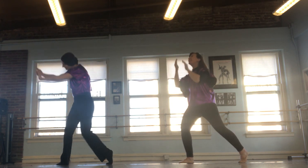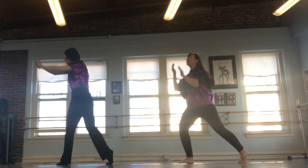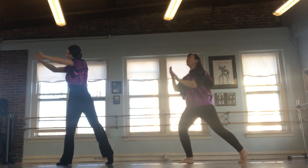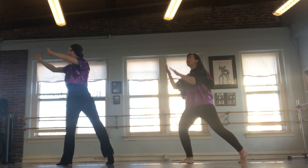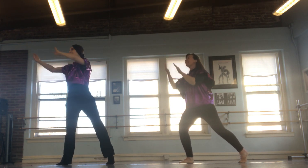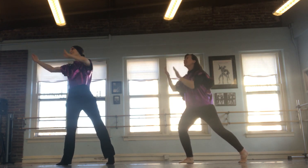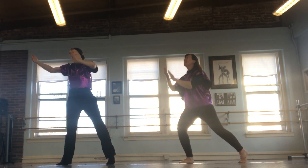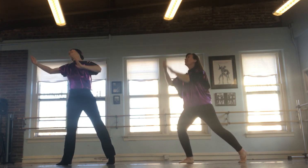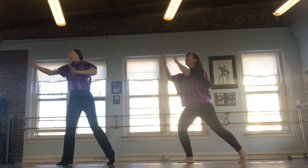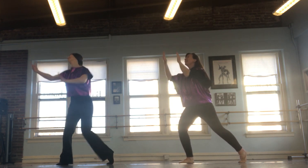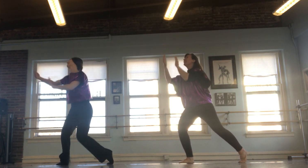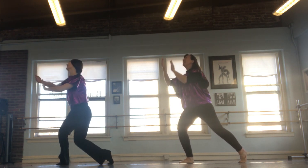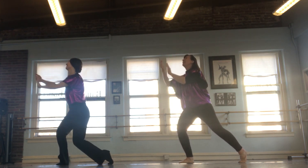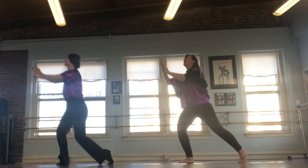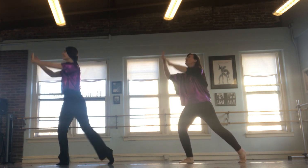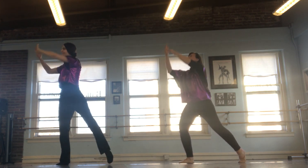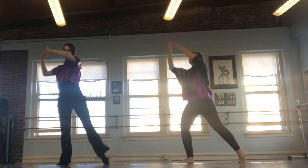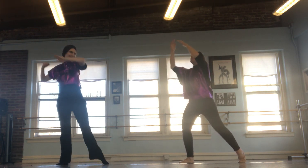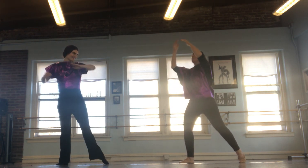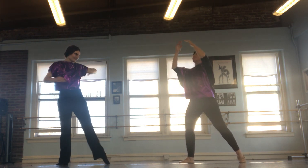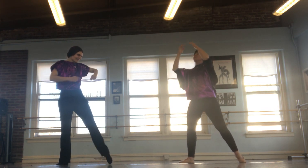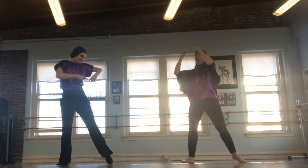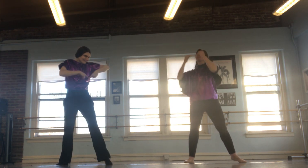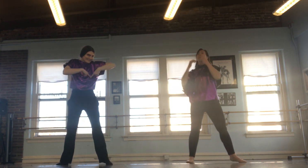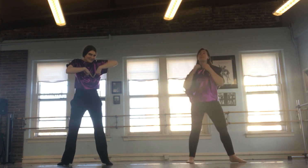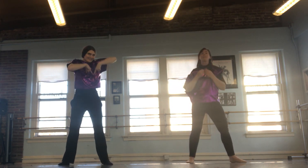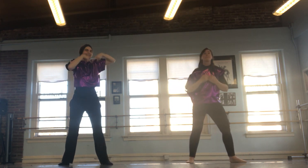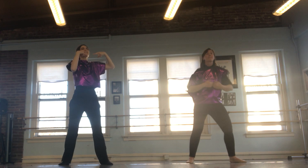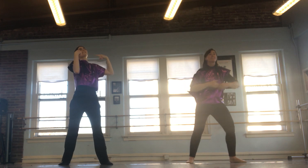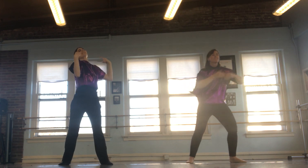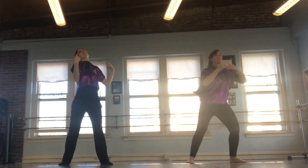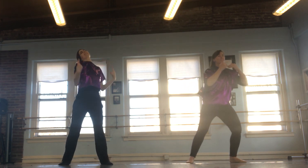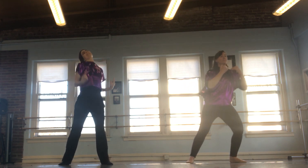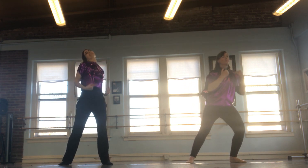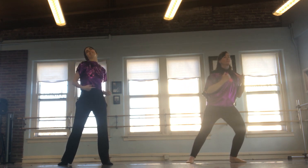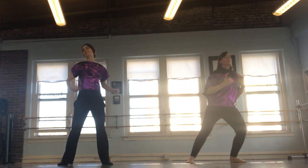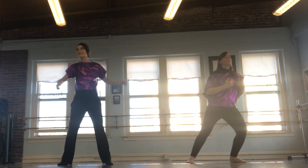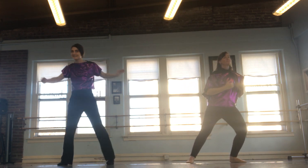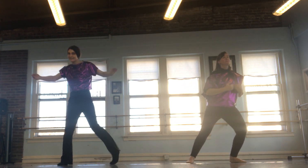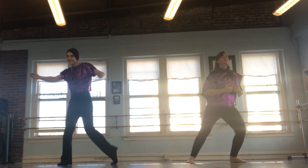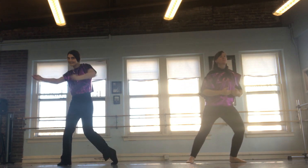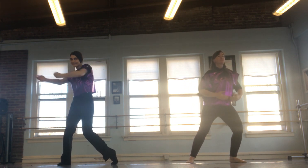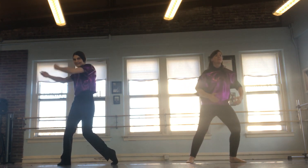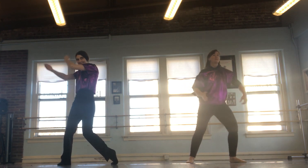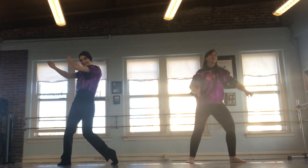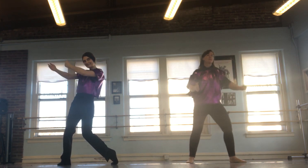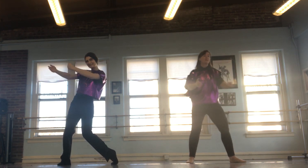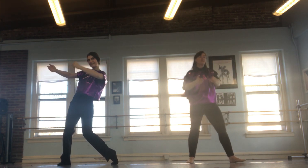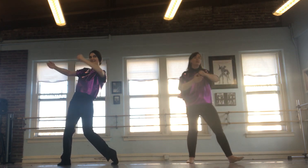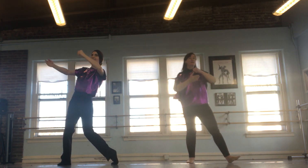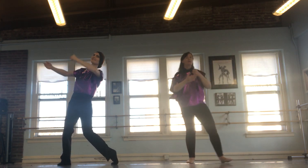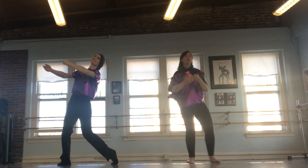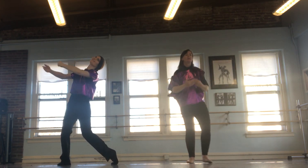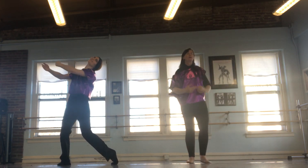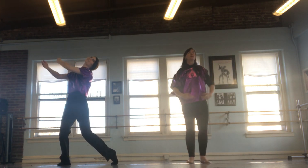grace. And my heart will sing the way